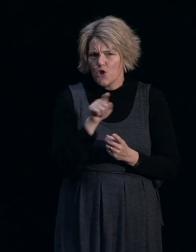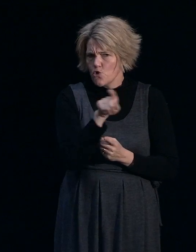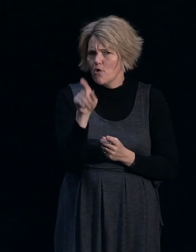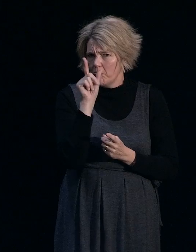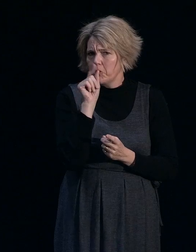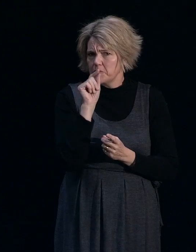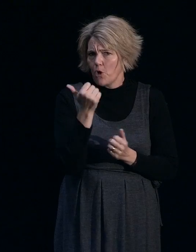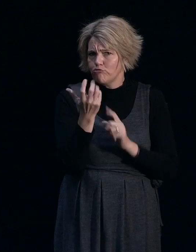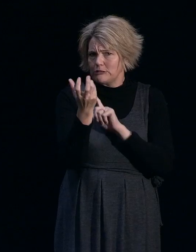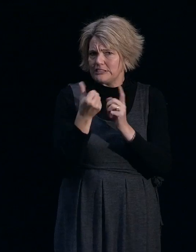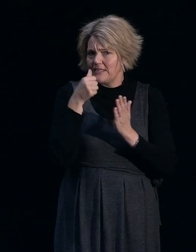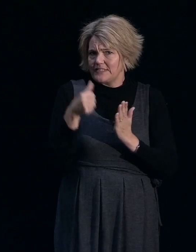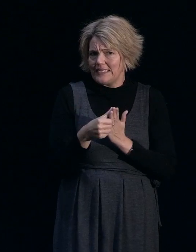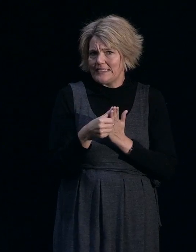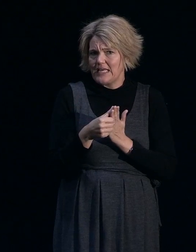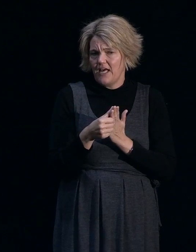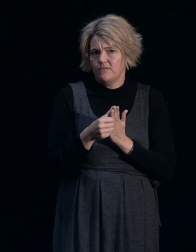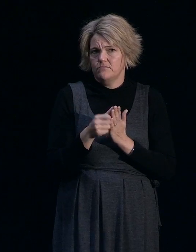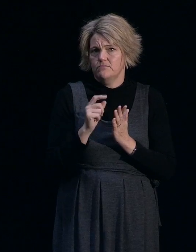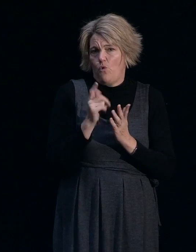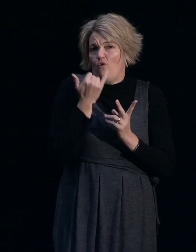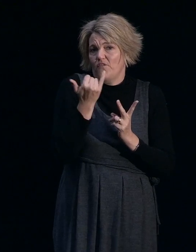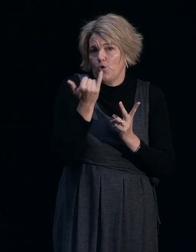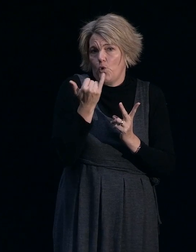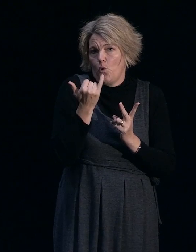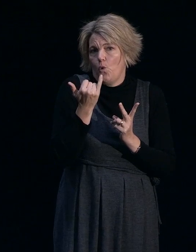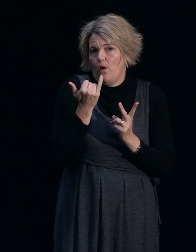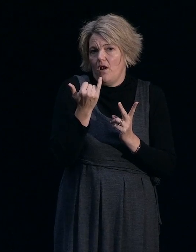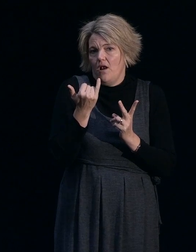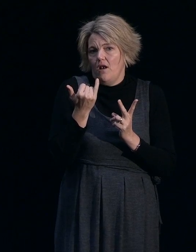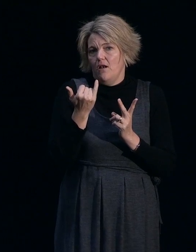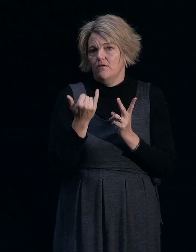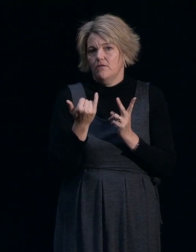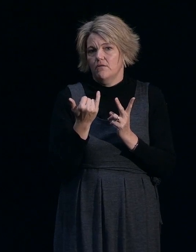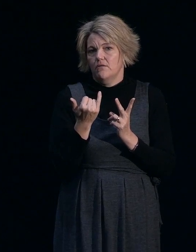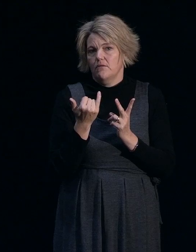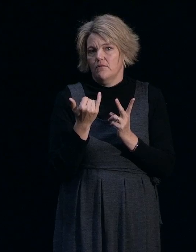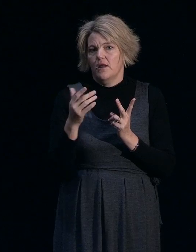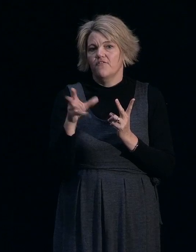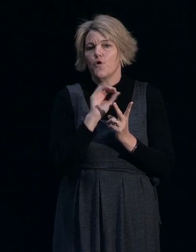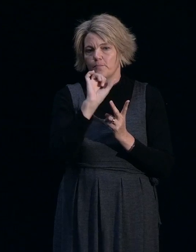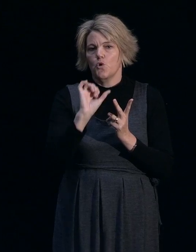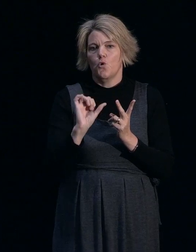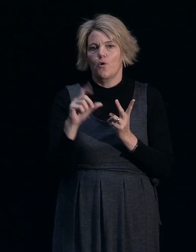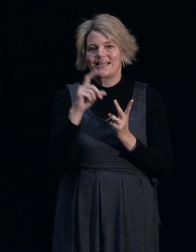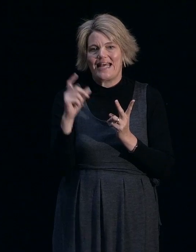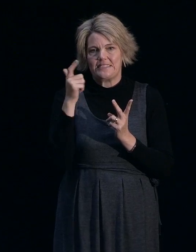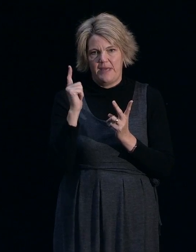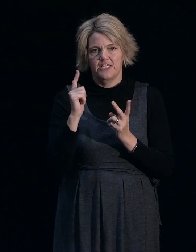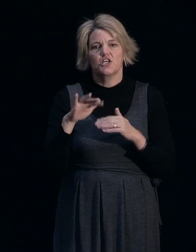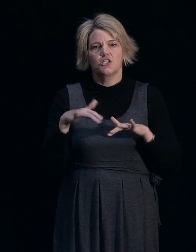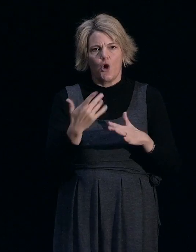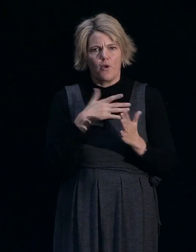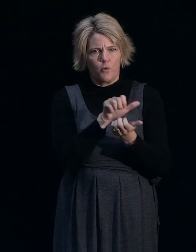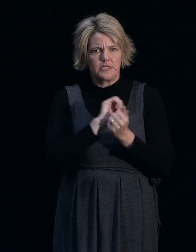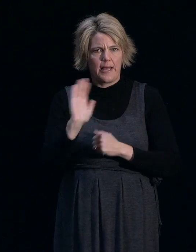or in the process of getting a letter, followed by a phone call, or an appointment from your case manager. So we want to keep all our customers